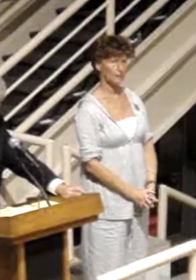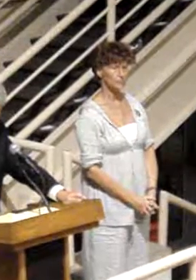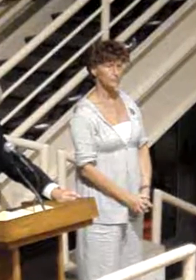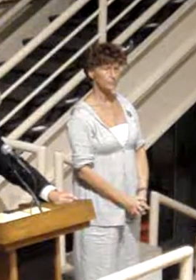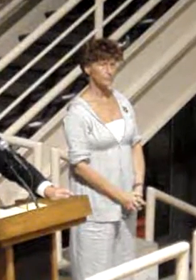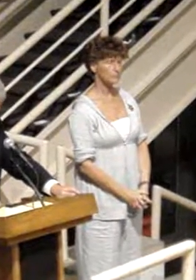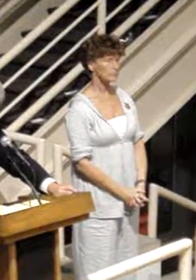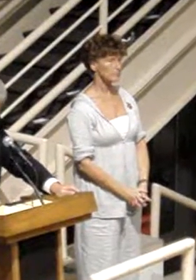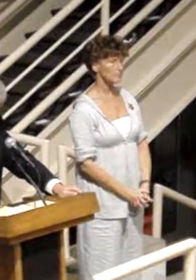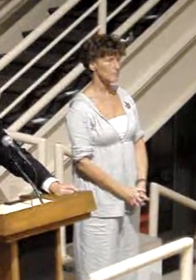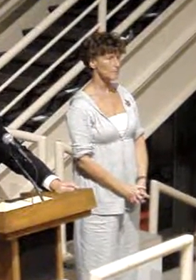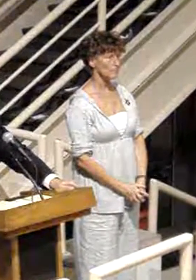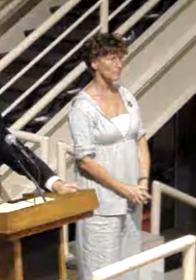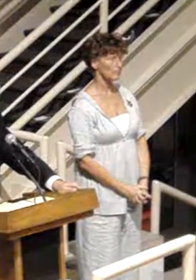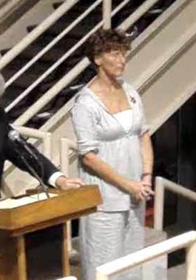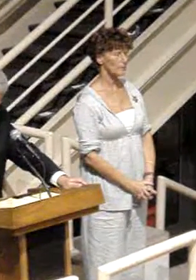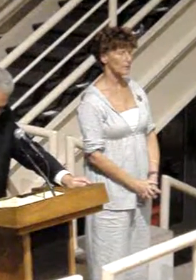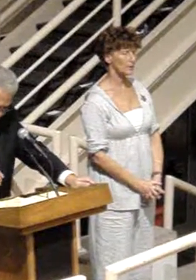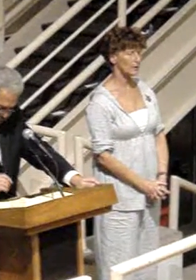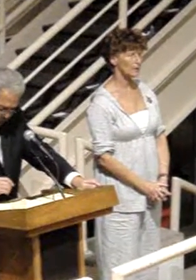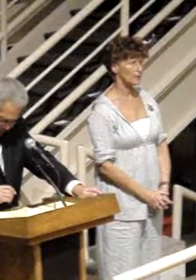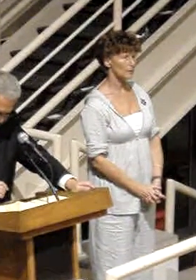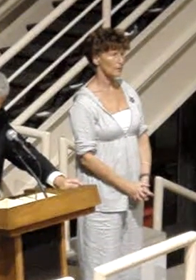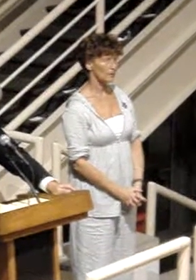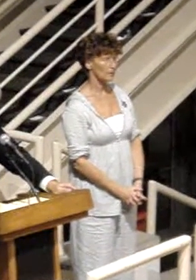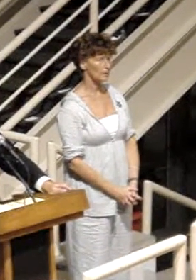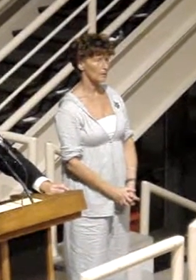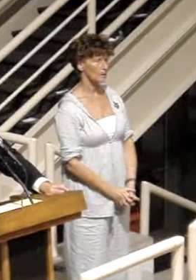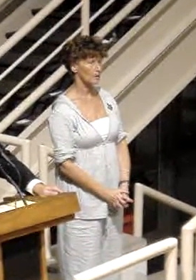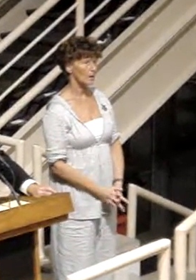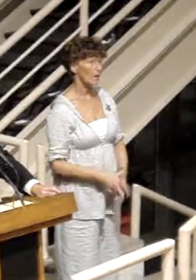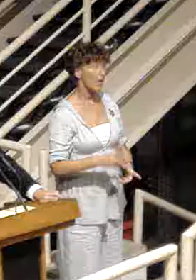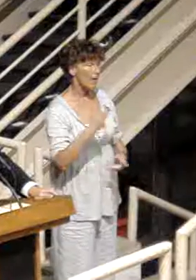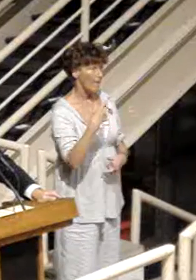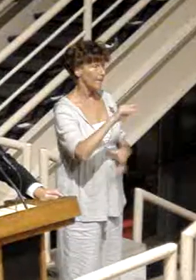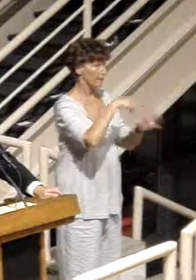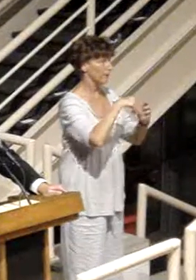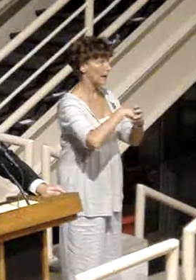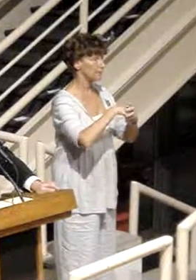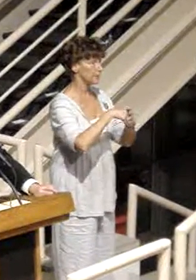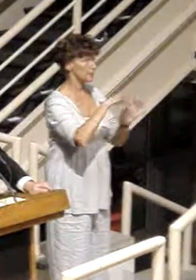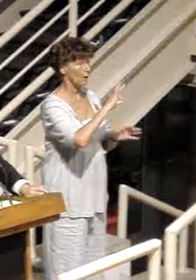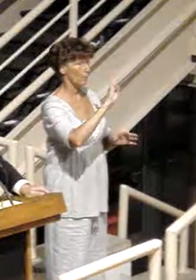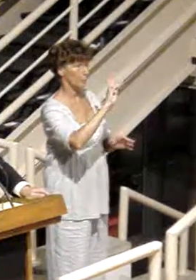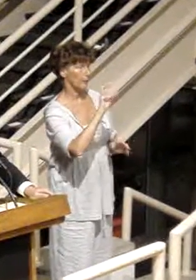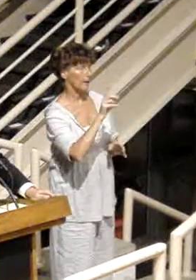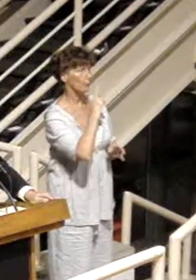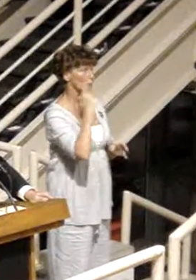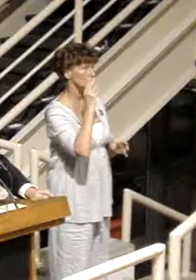The investments by Brandon Moses in the social justice projects